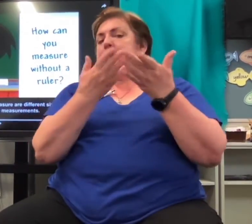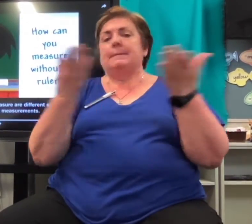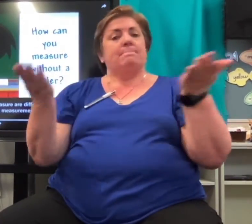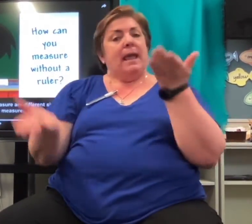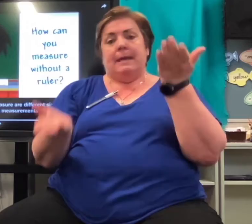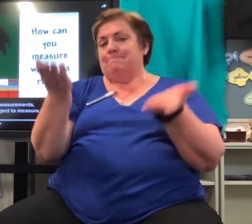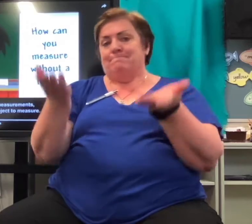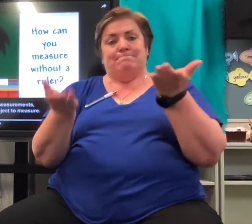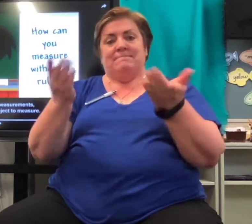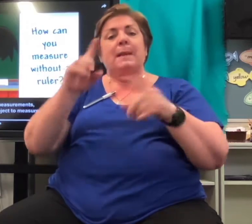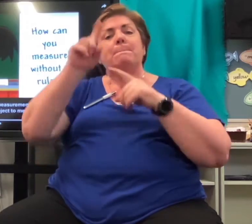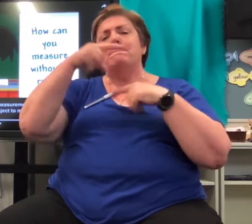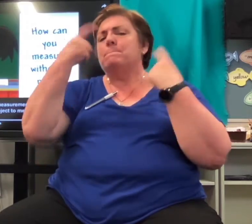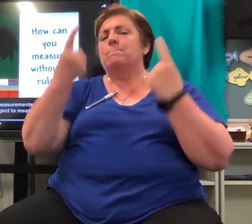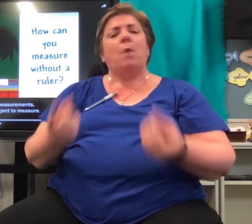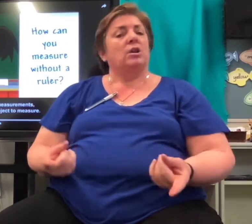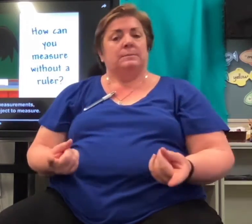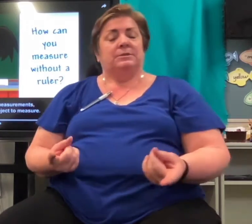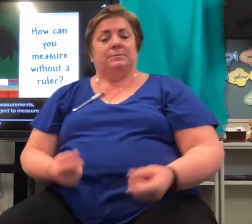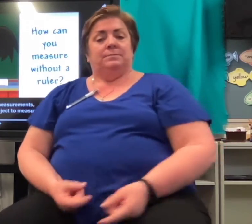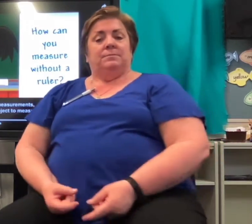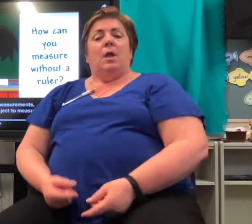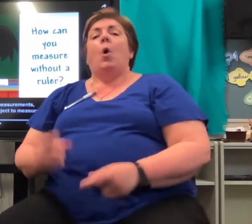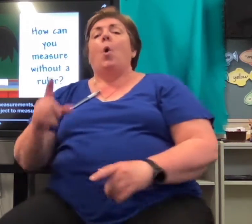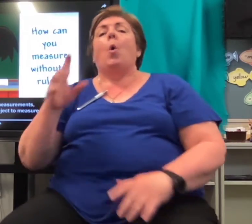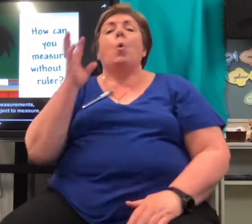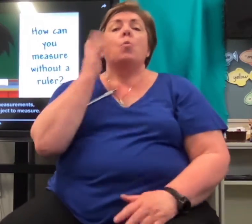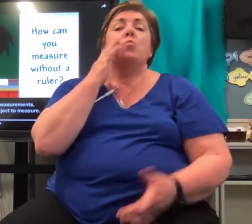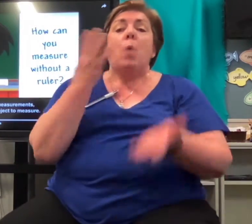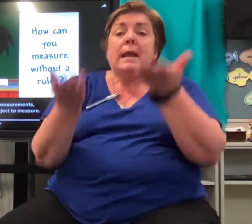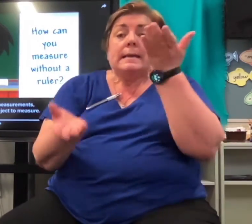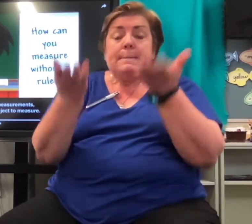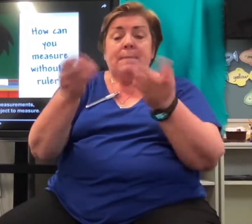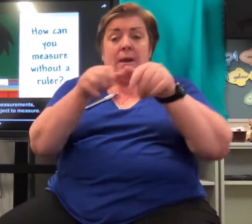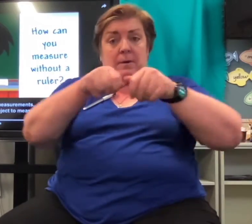When you compare measurements, always use the same object to measure.